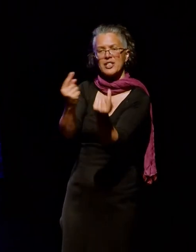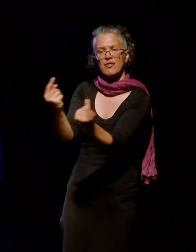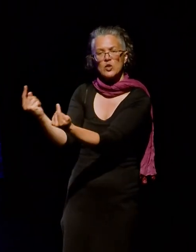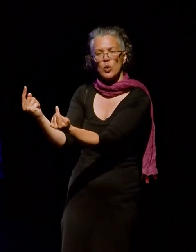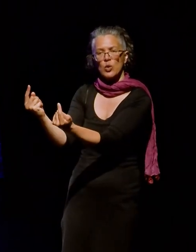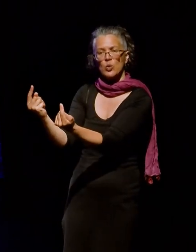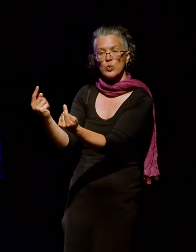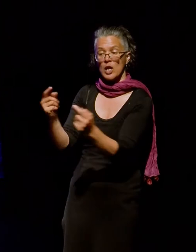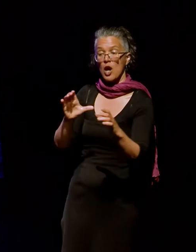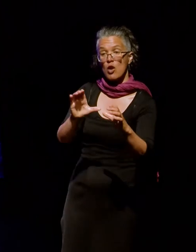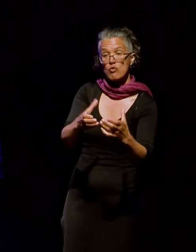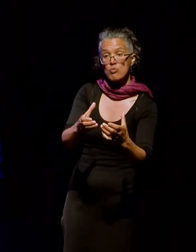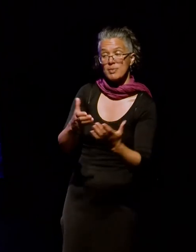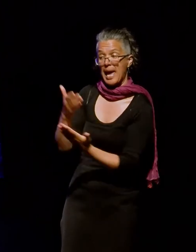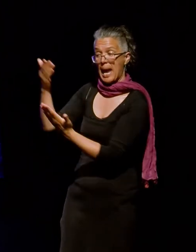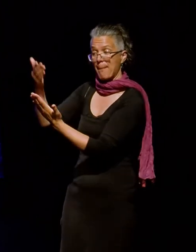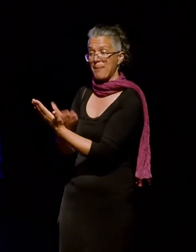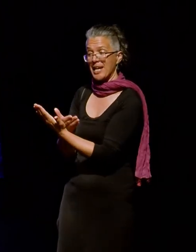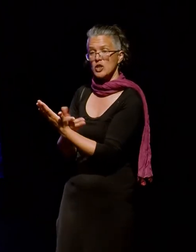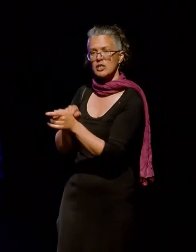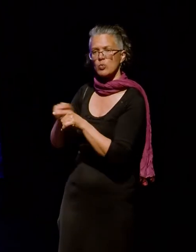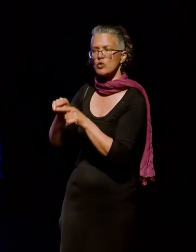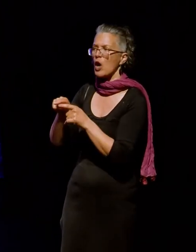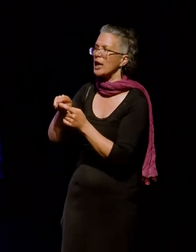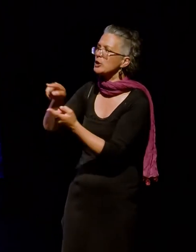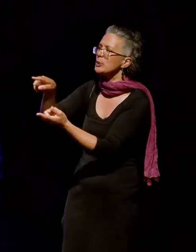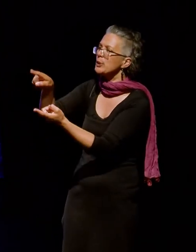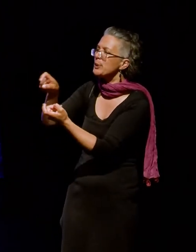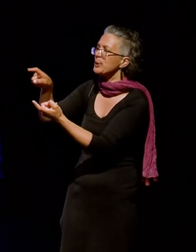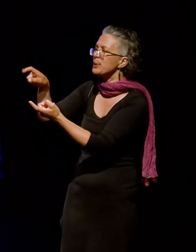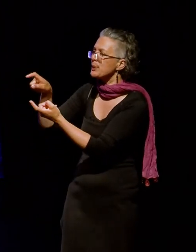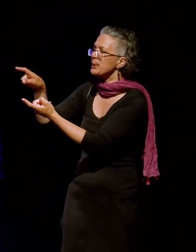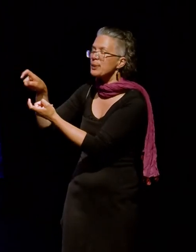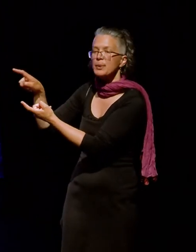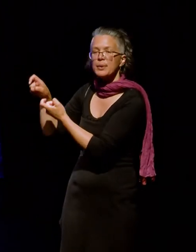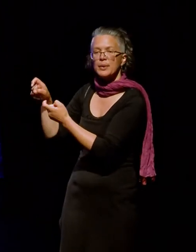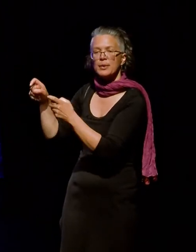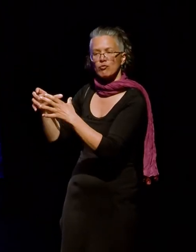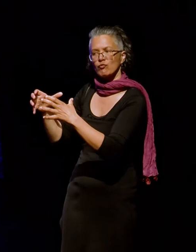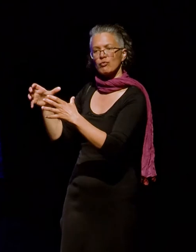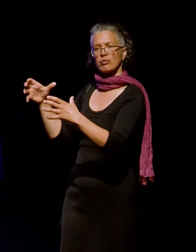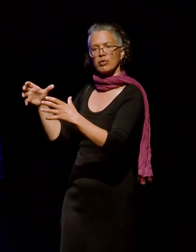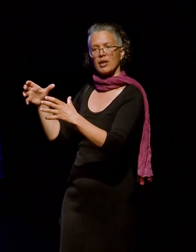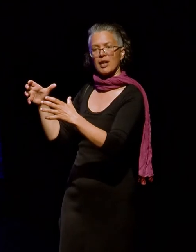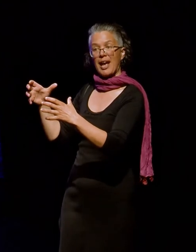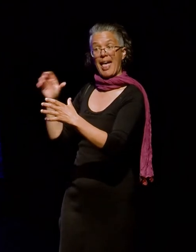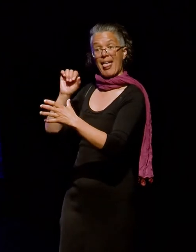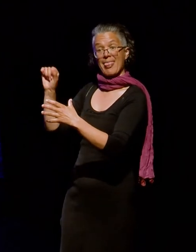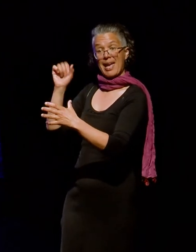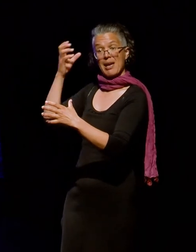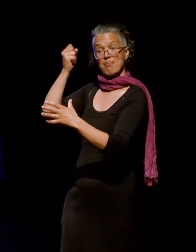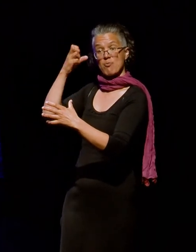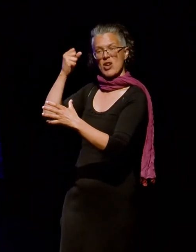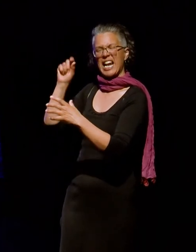are isolated with the goal of drawing in members rather than extending relationships in memory. Which makes group memory a bit more